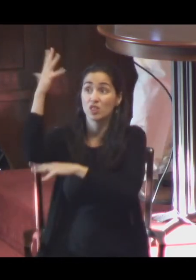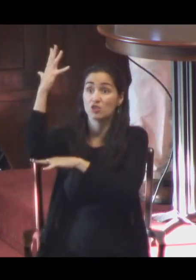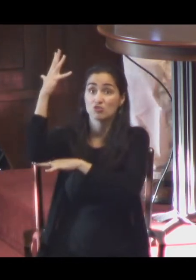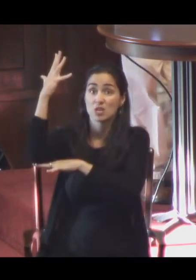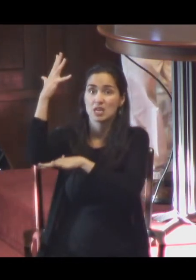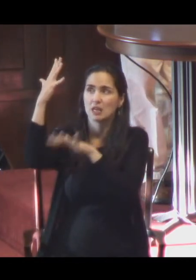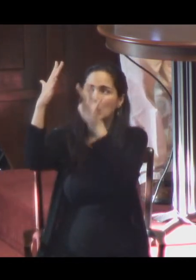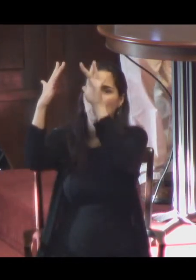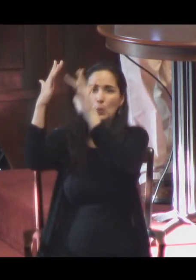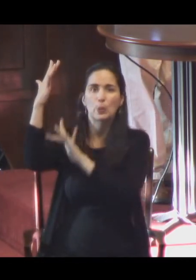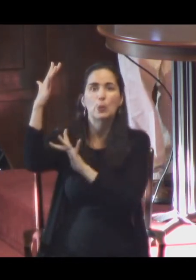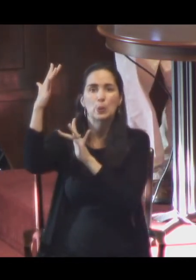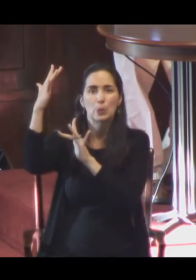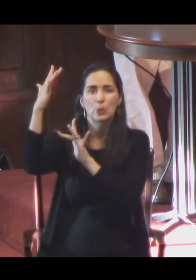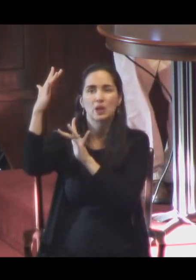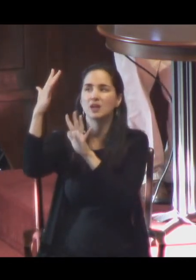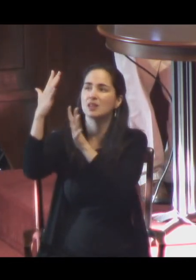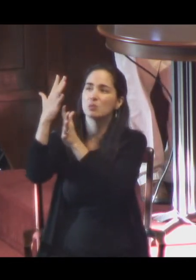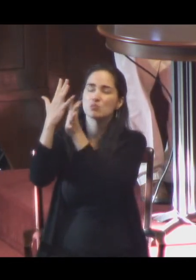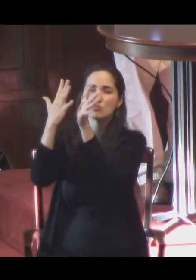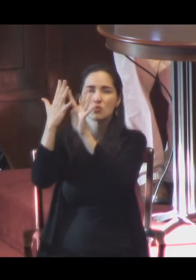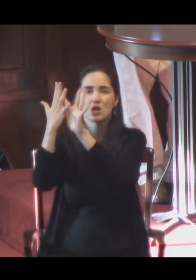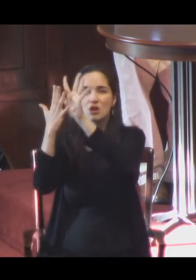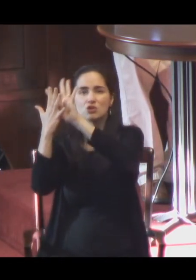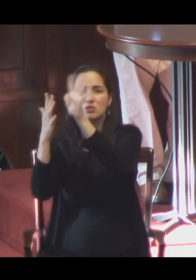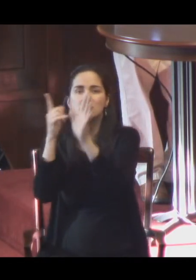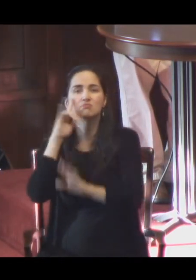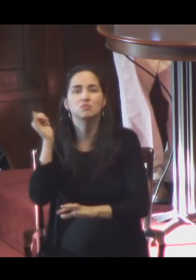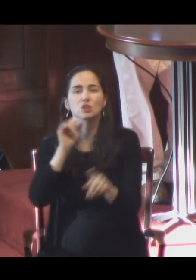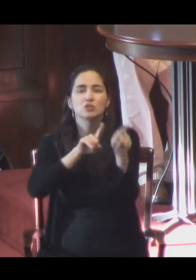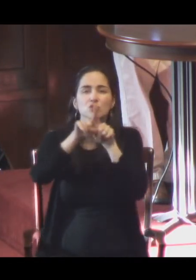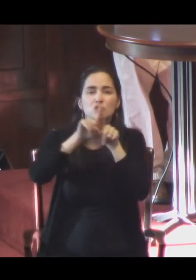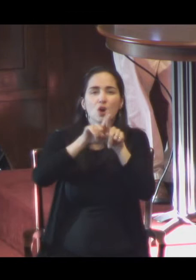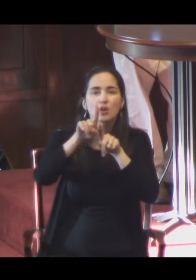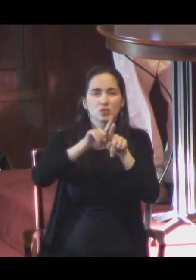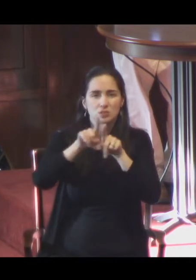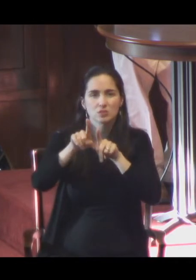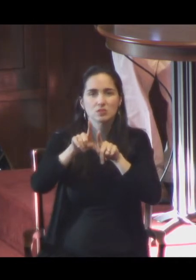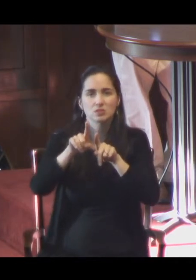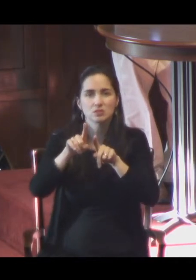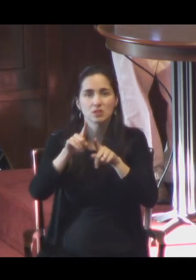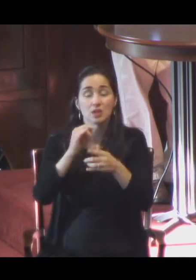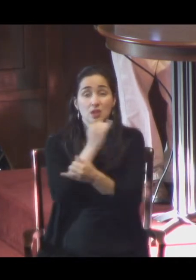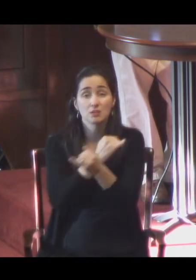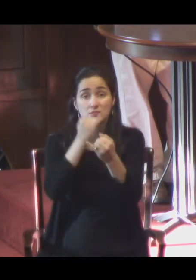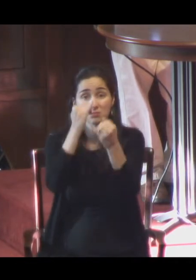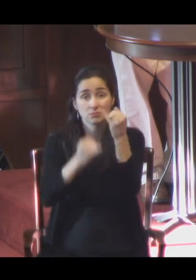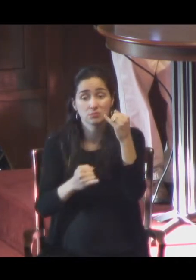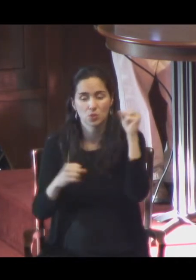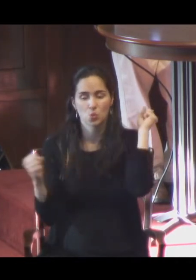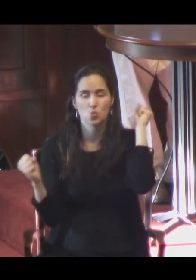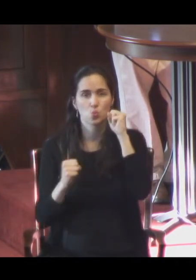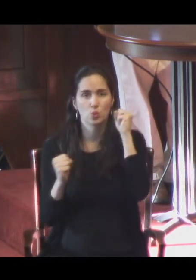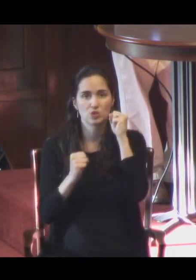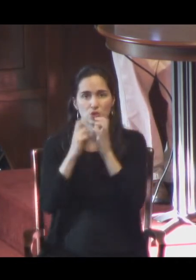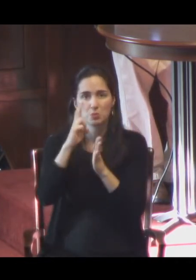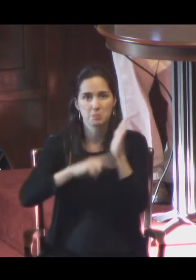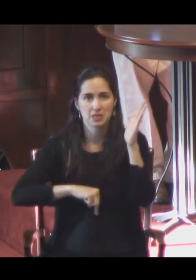themselves. But she's unafraid. And then finally, the winter painting. Makoto Fujimura's father,